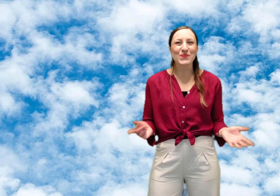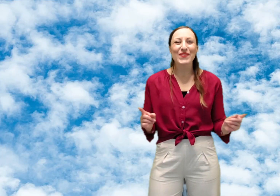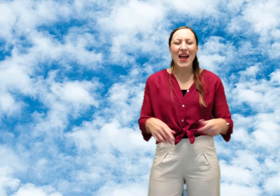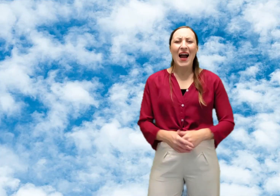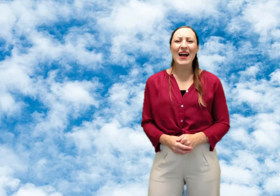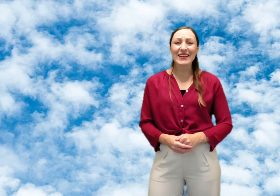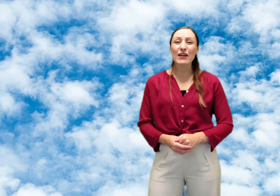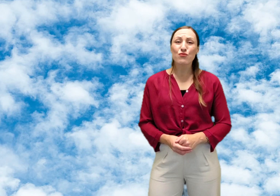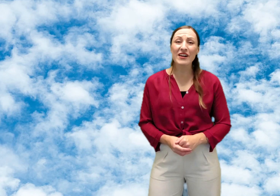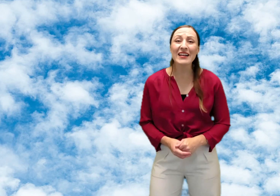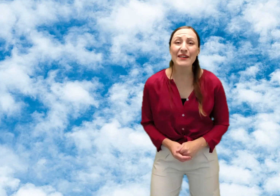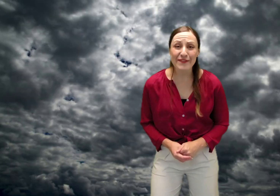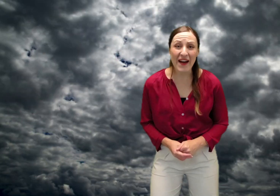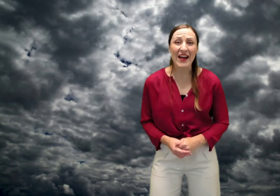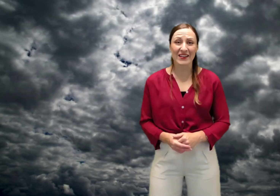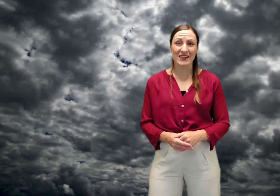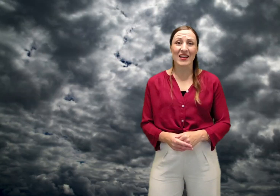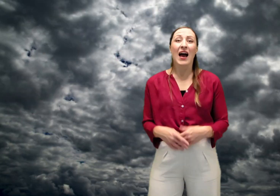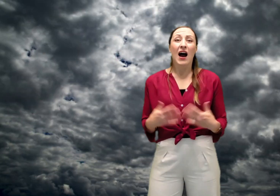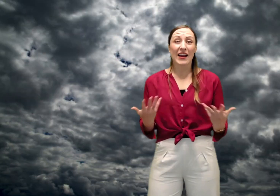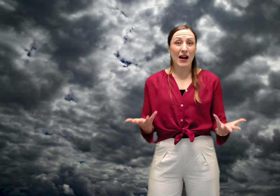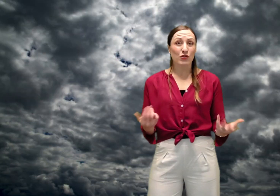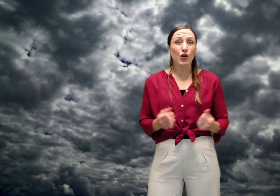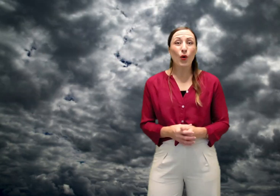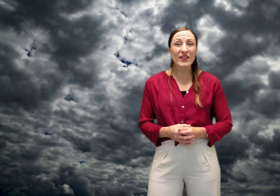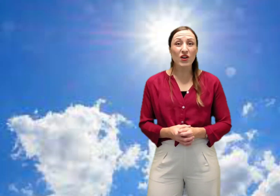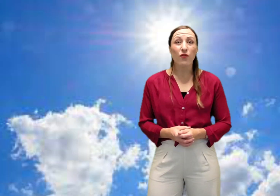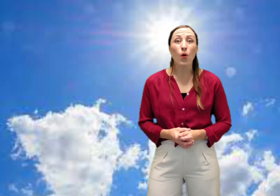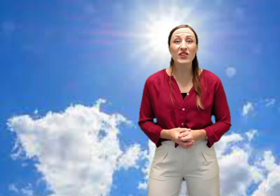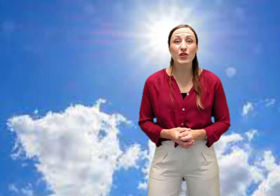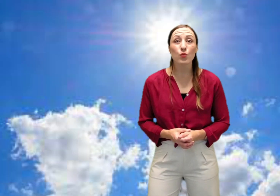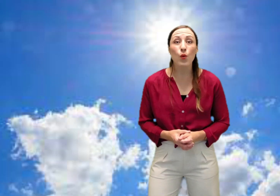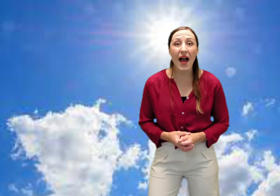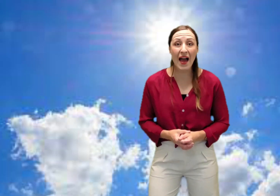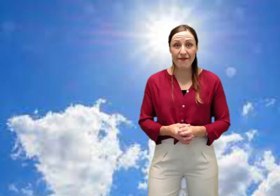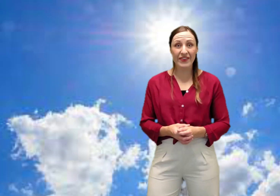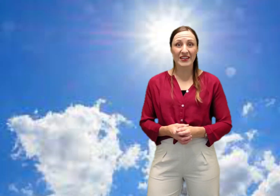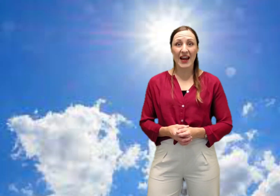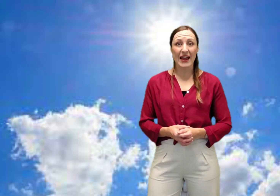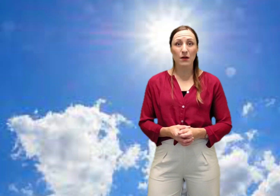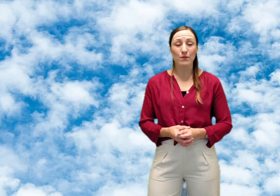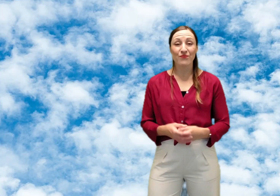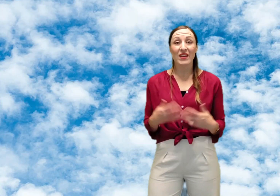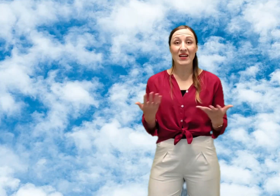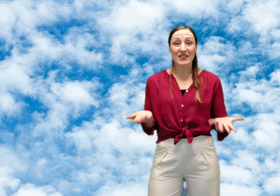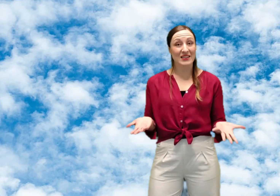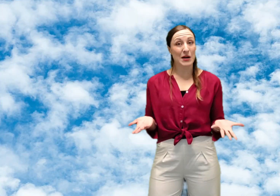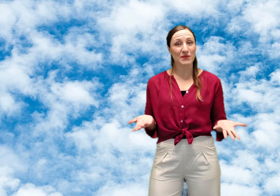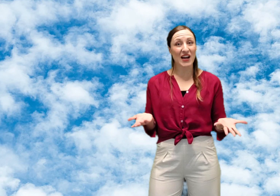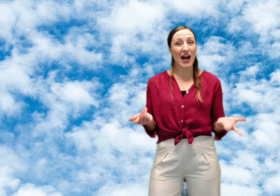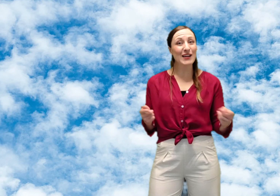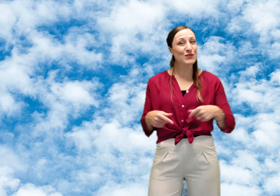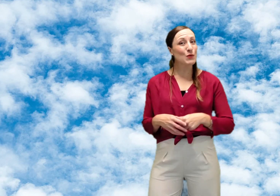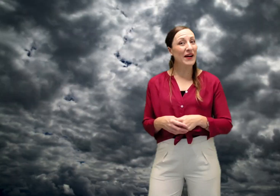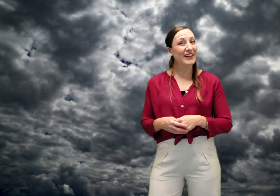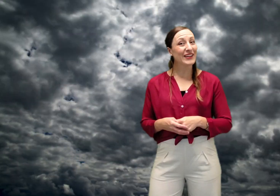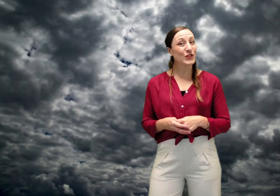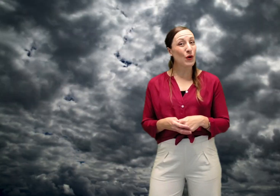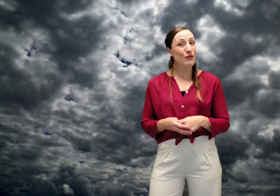and it really affects in our choice of what to wear for the day sometimes you might need your